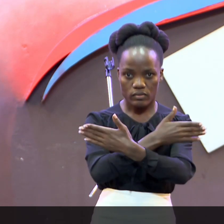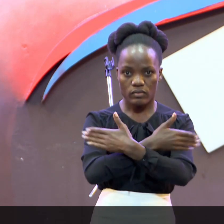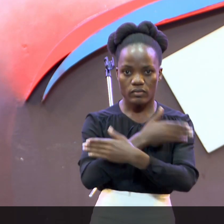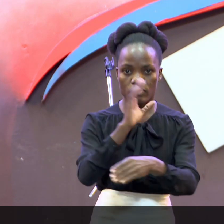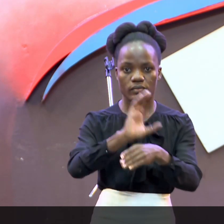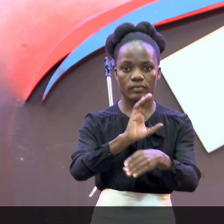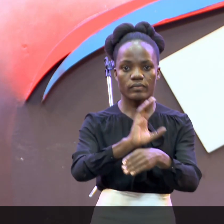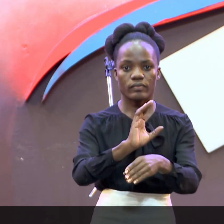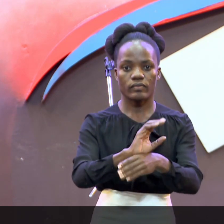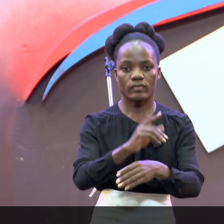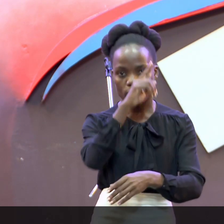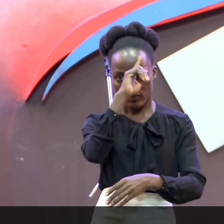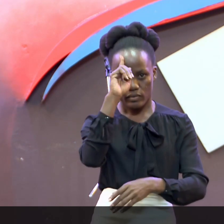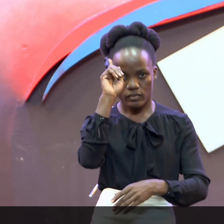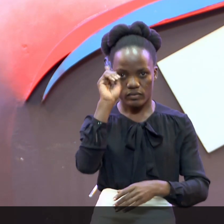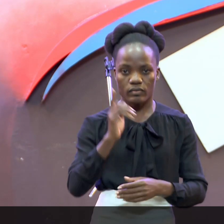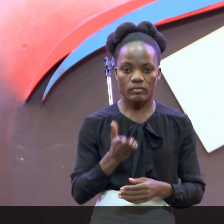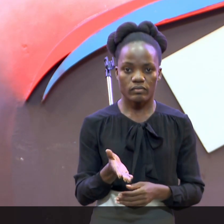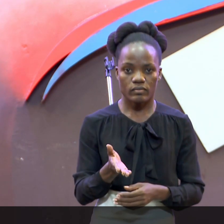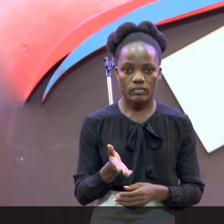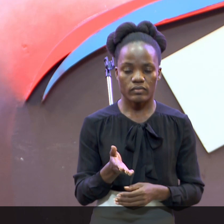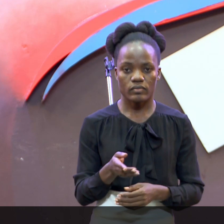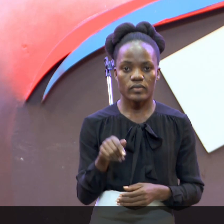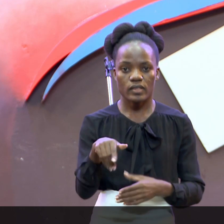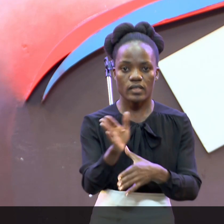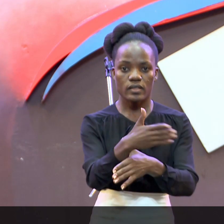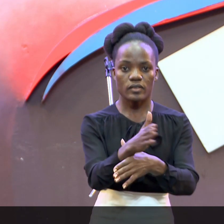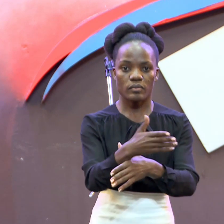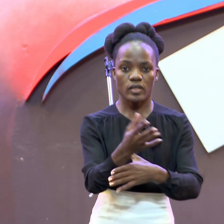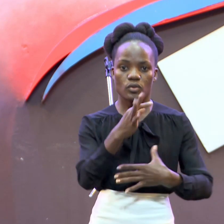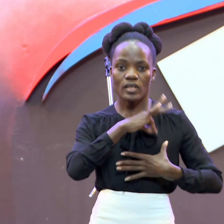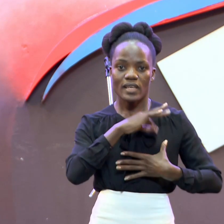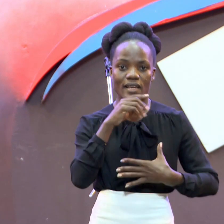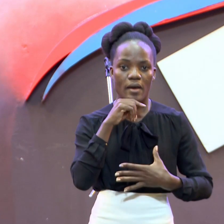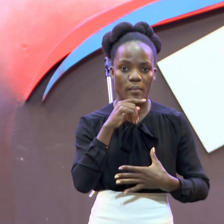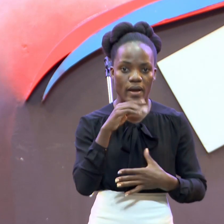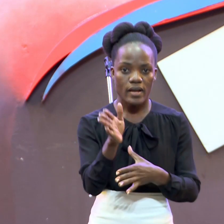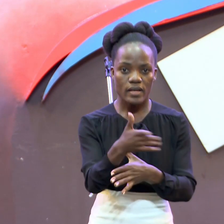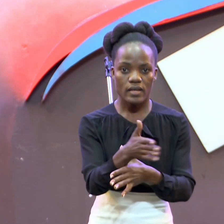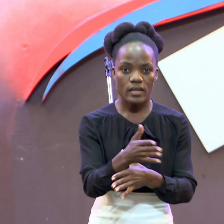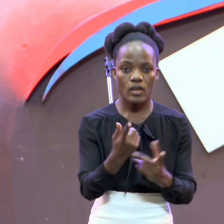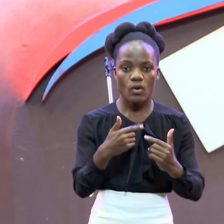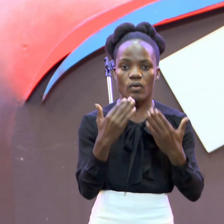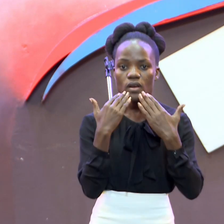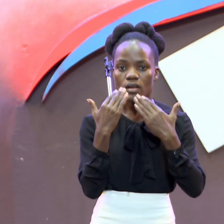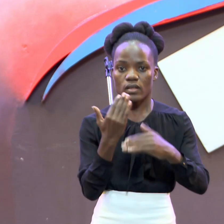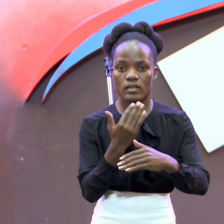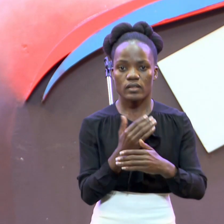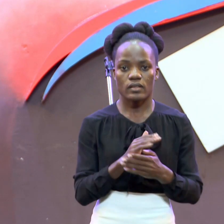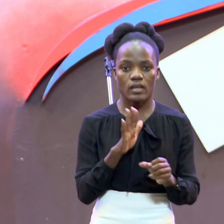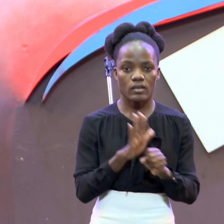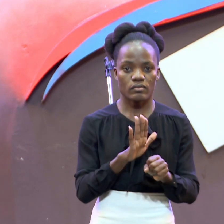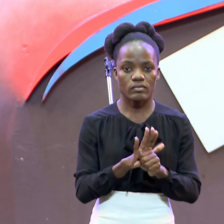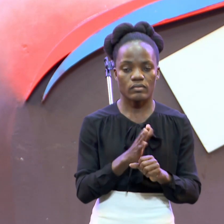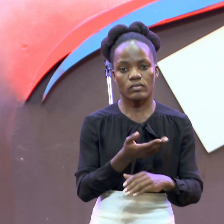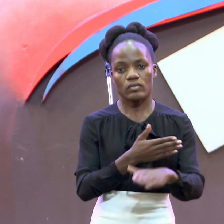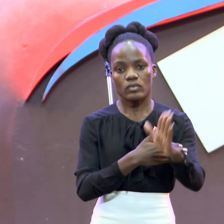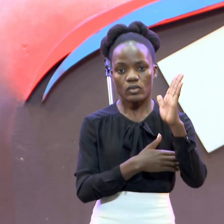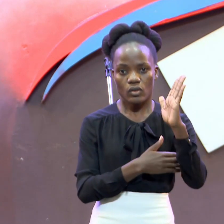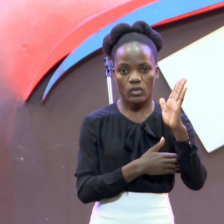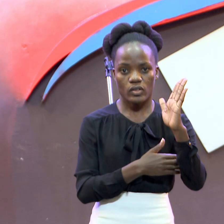Ekasuvi Mubuede za Unobomu Tuomonda Tuebazanyo mkama